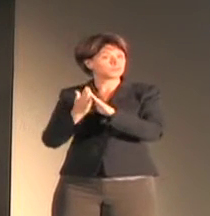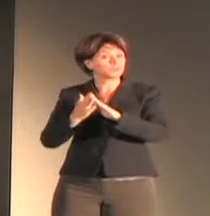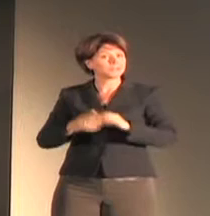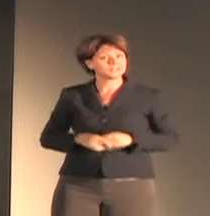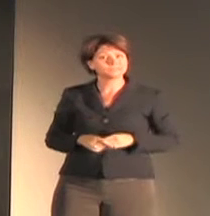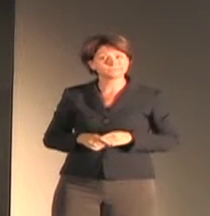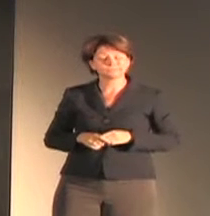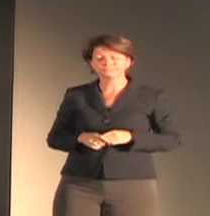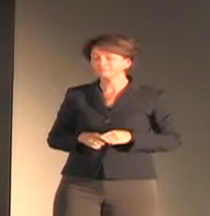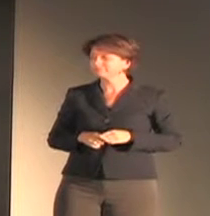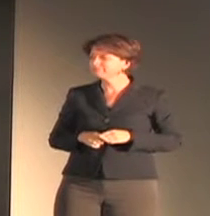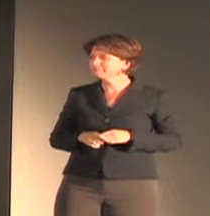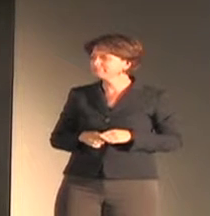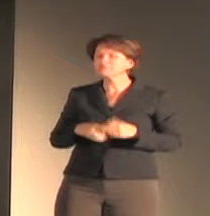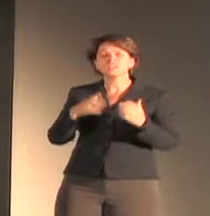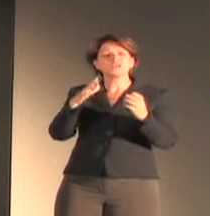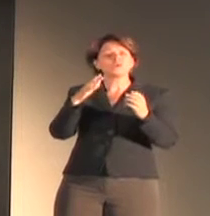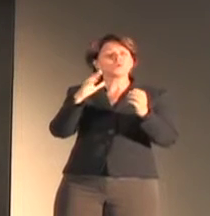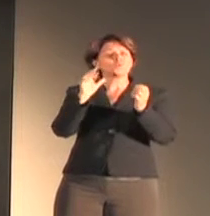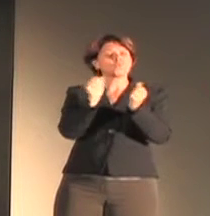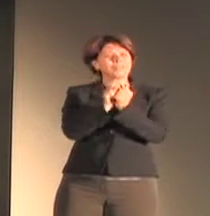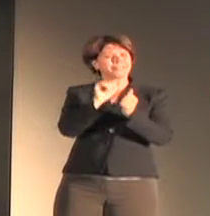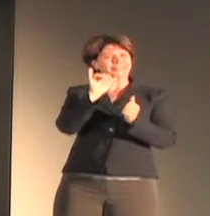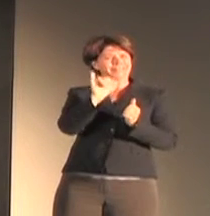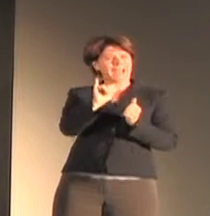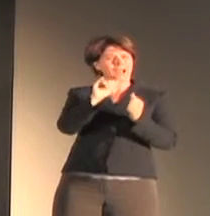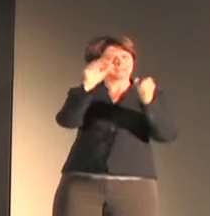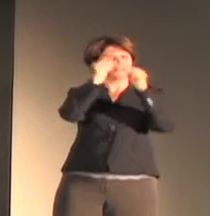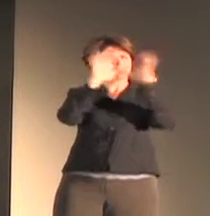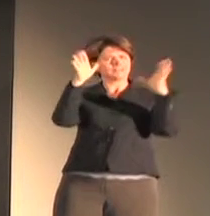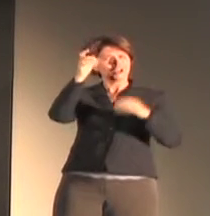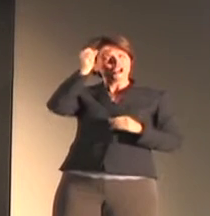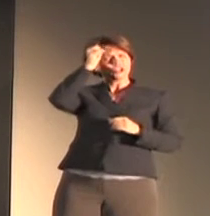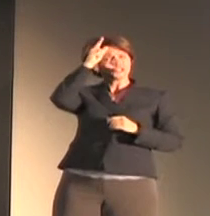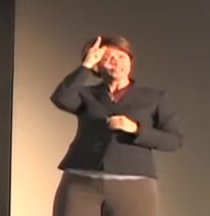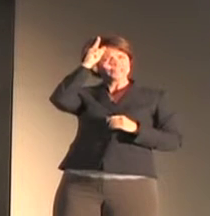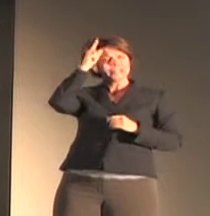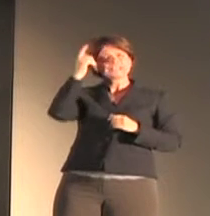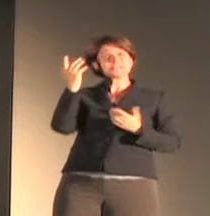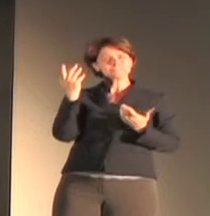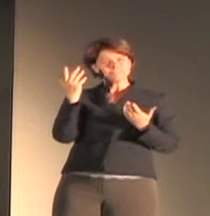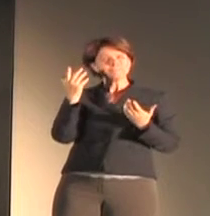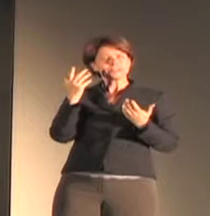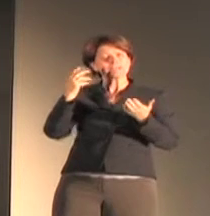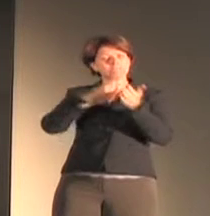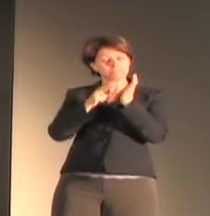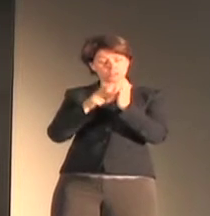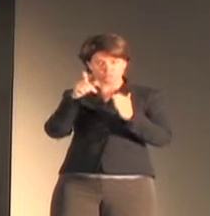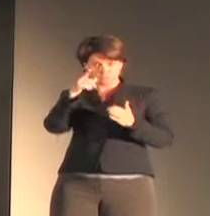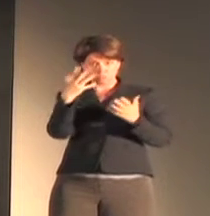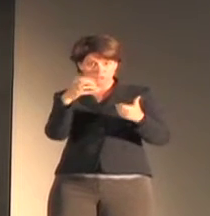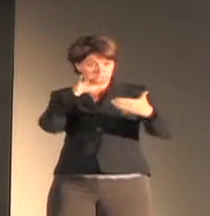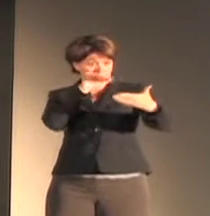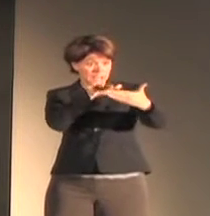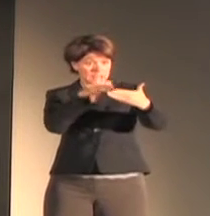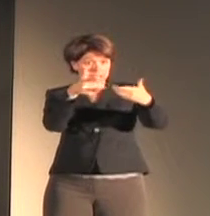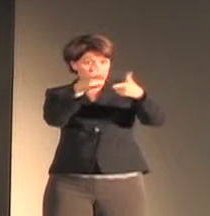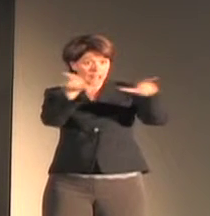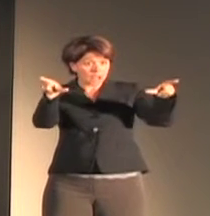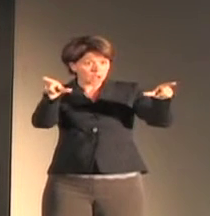Seen in this light, it is clear that to study and understand the form of natural sign language, you must study and understand the